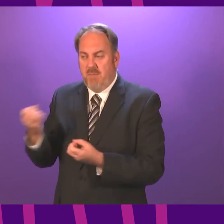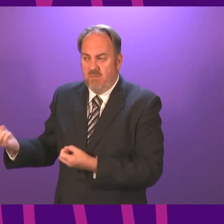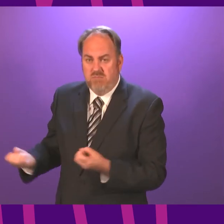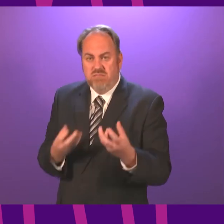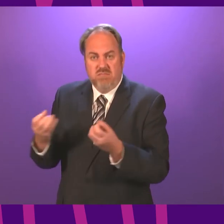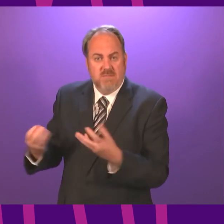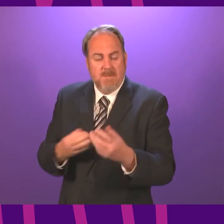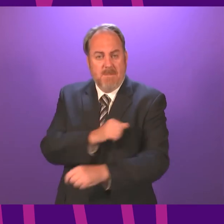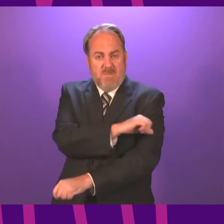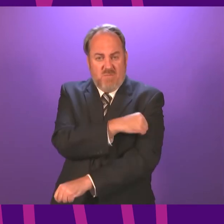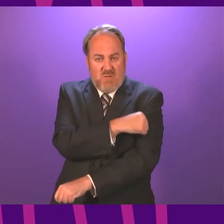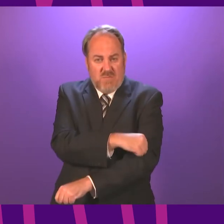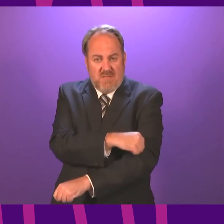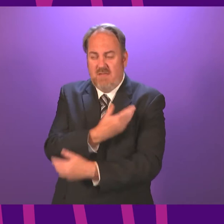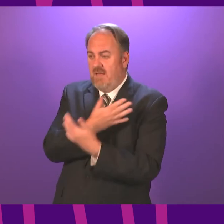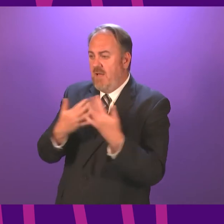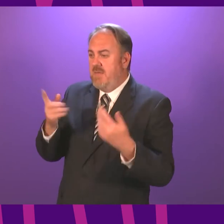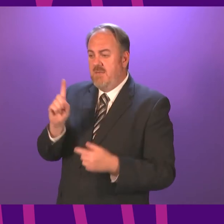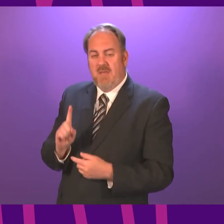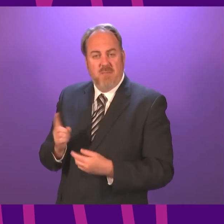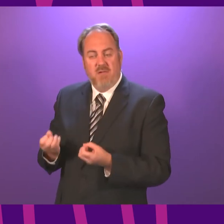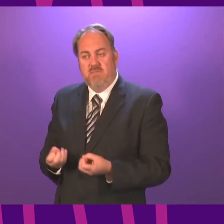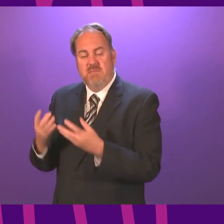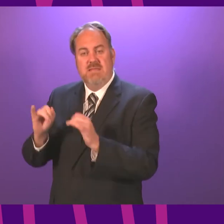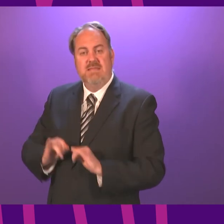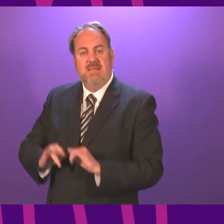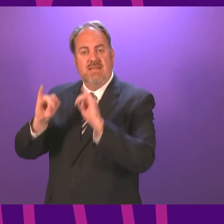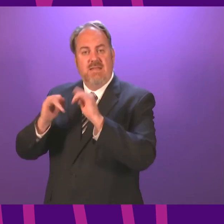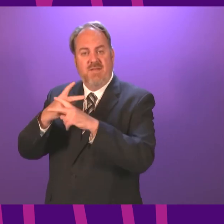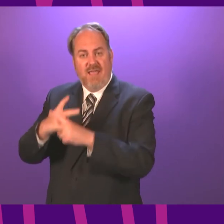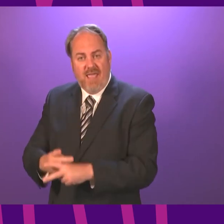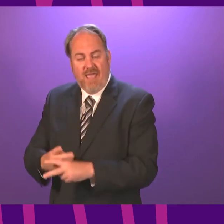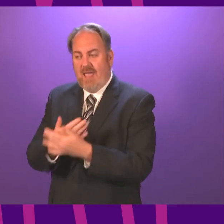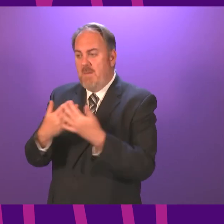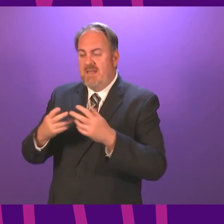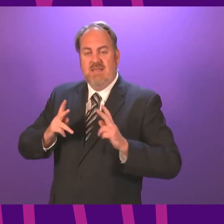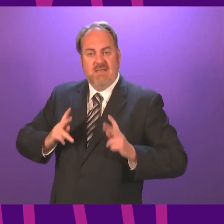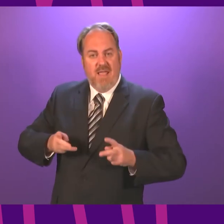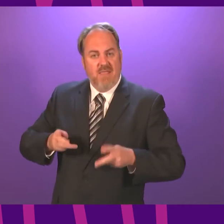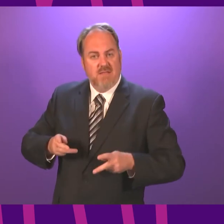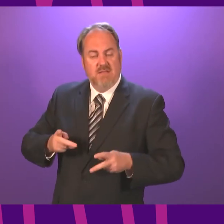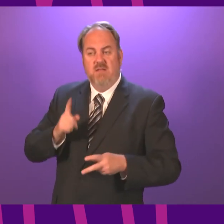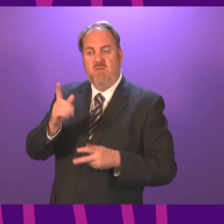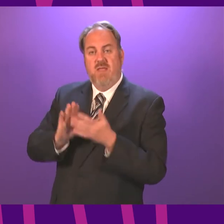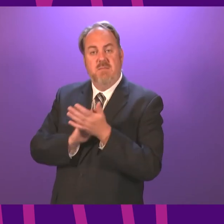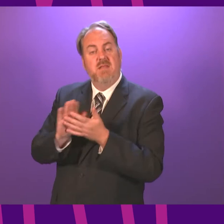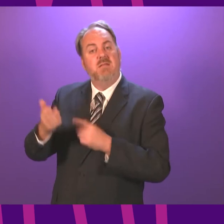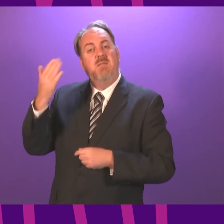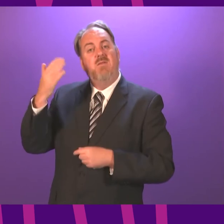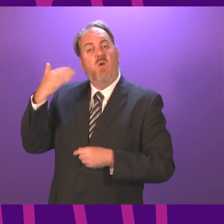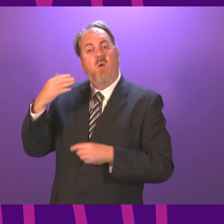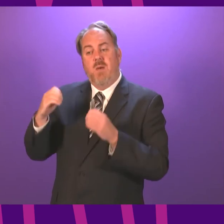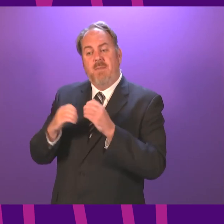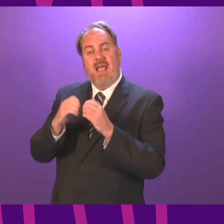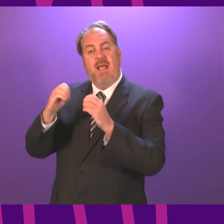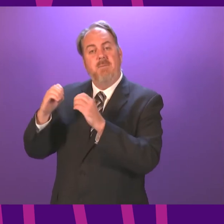intensive care admissions and deaths, and presence of variants of concern. Restrictions on travel to and from Blackburn with Darwin and